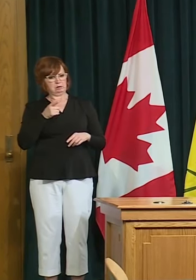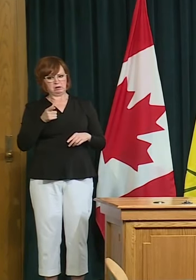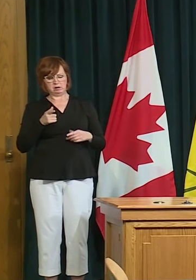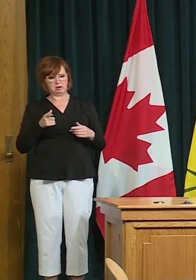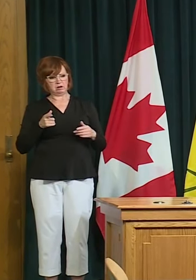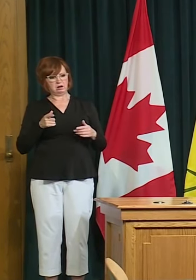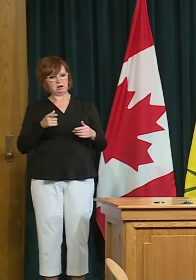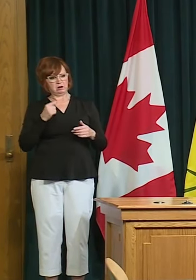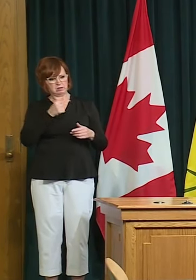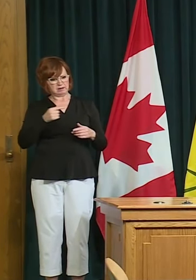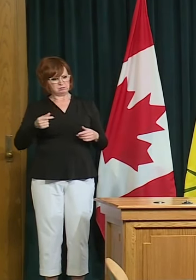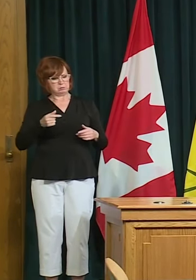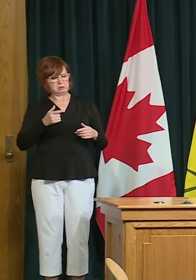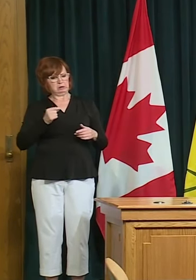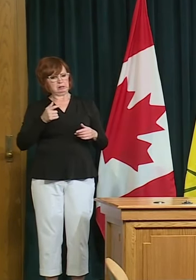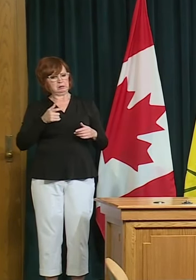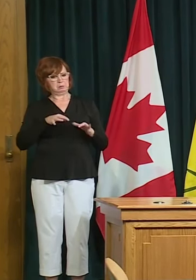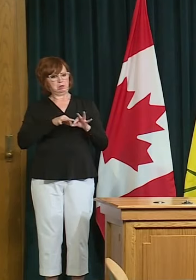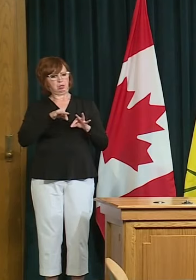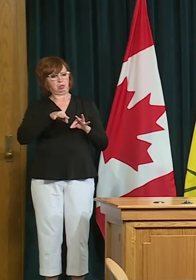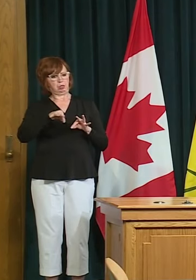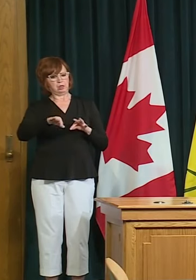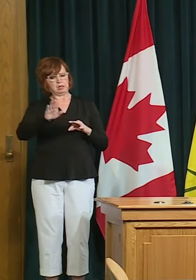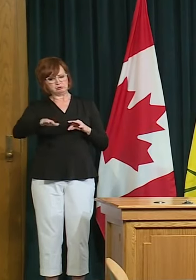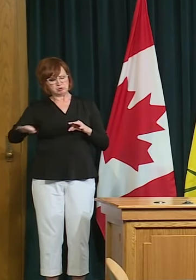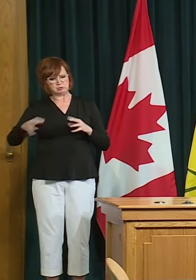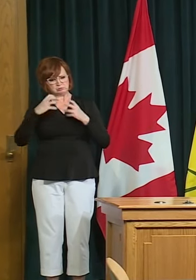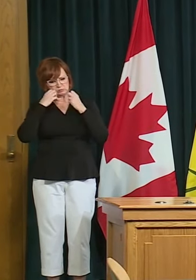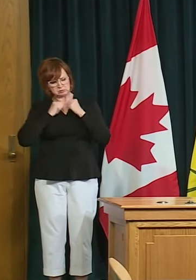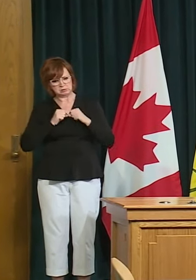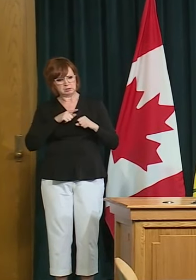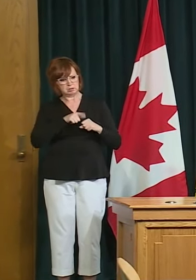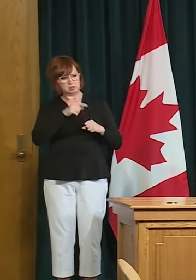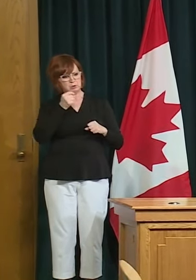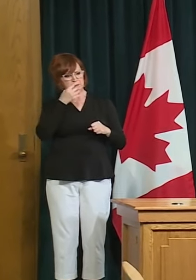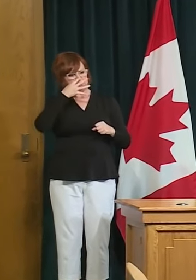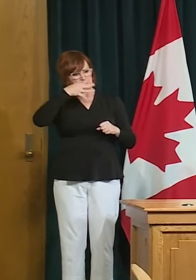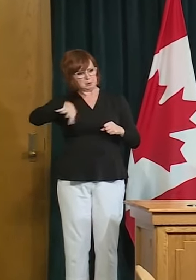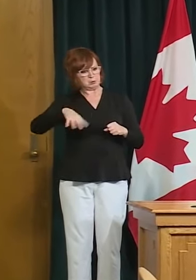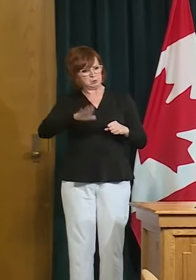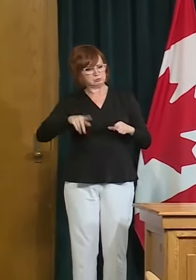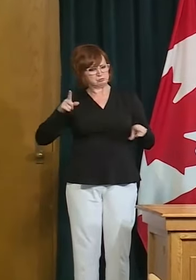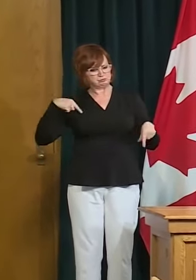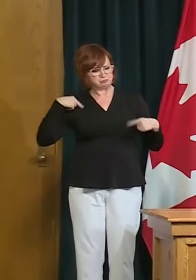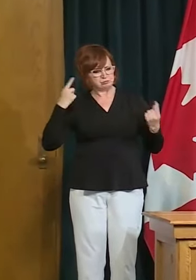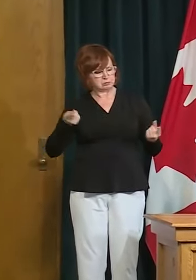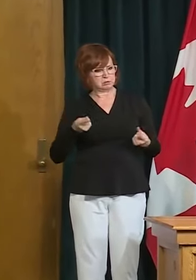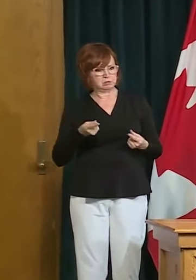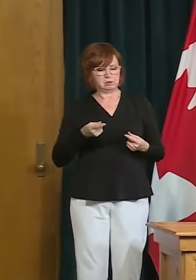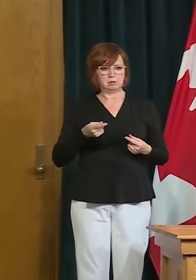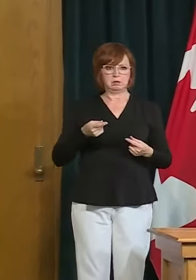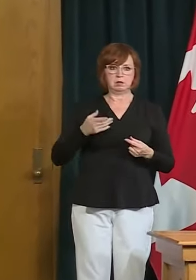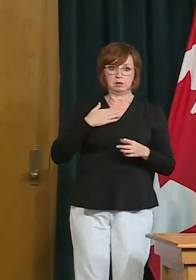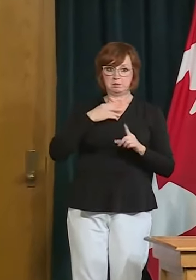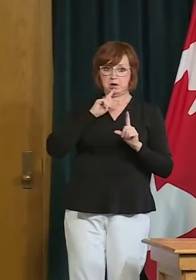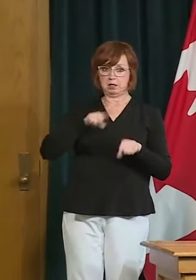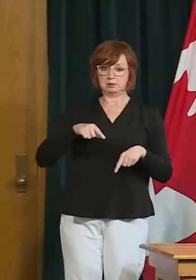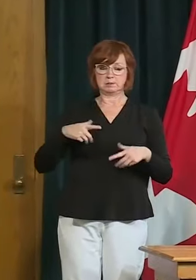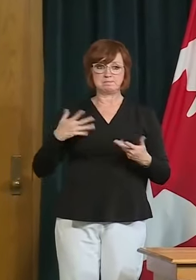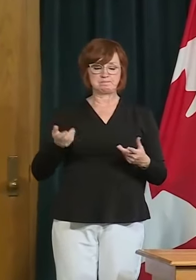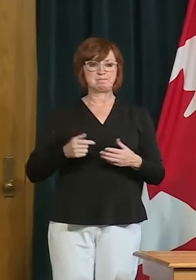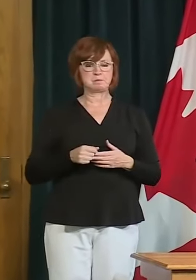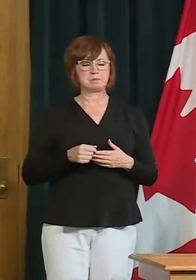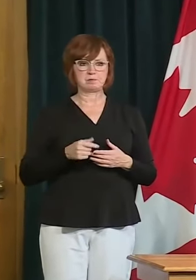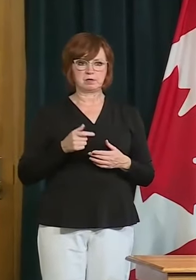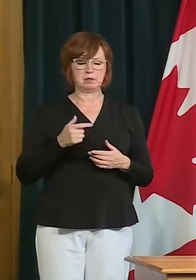their needs into the reopen plan i i would i would just uh point to the success that we are are having in this province